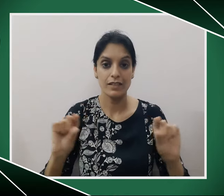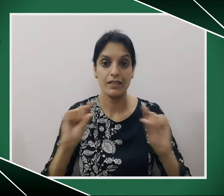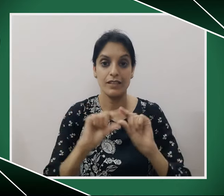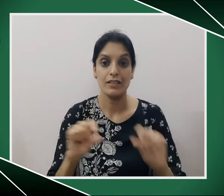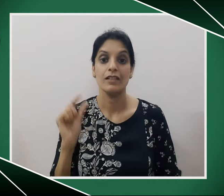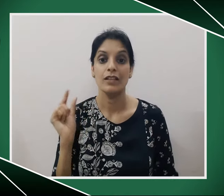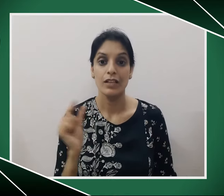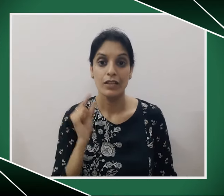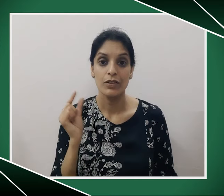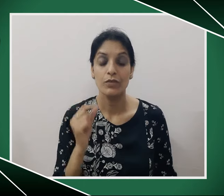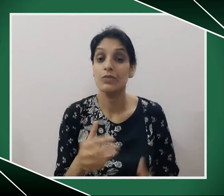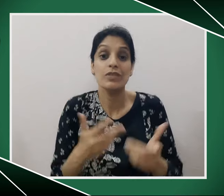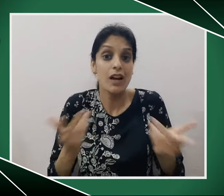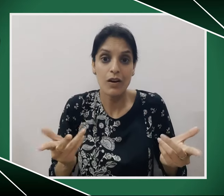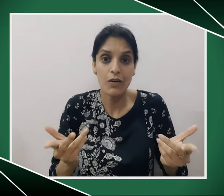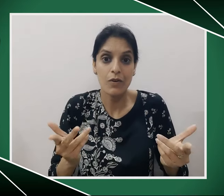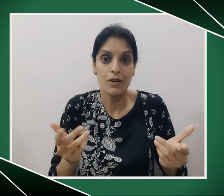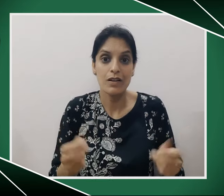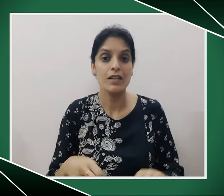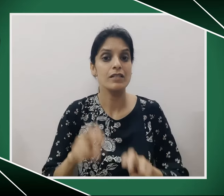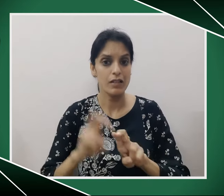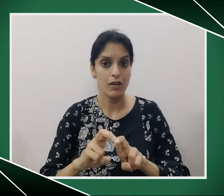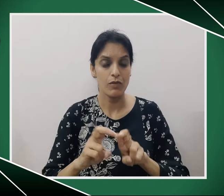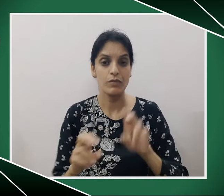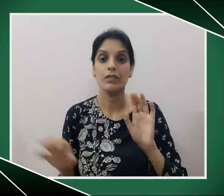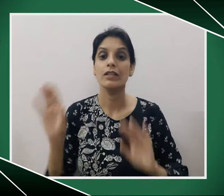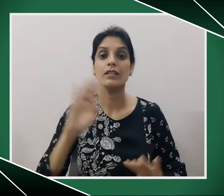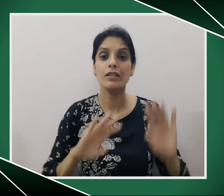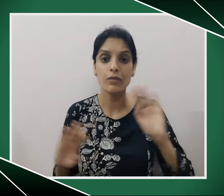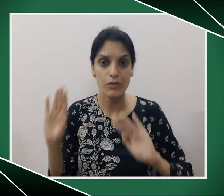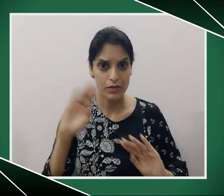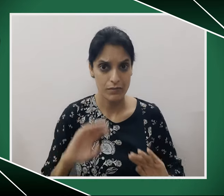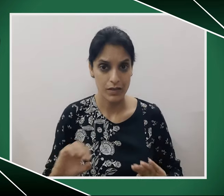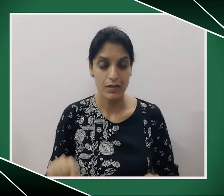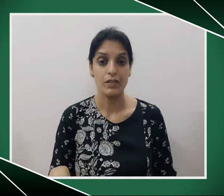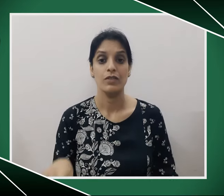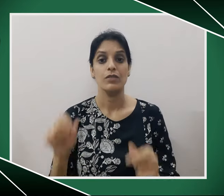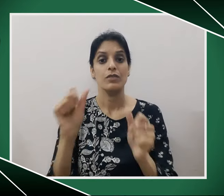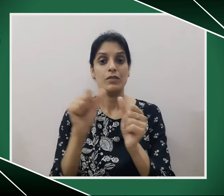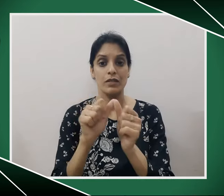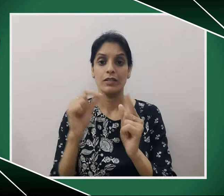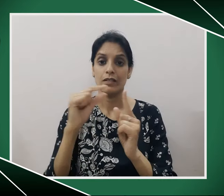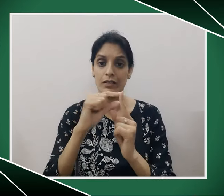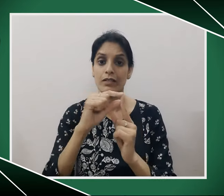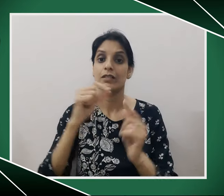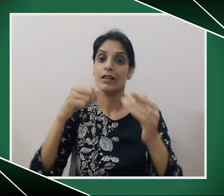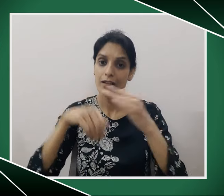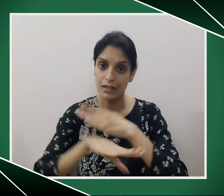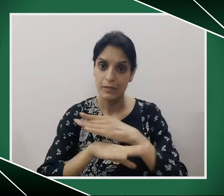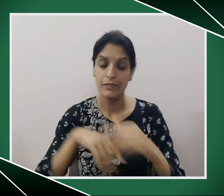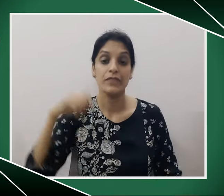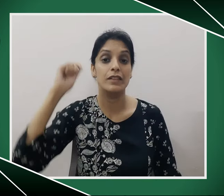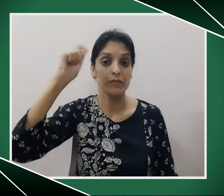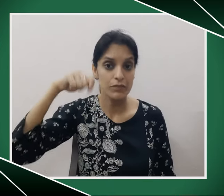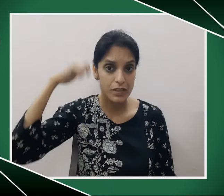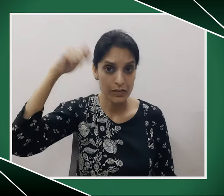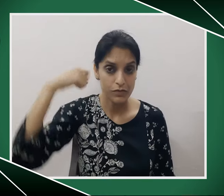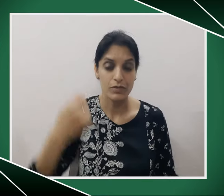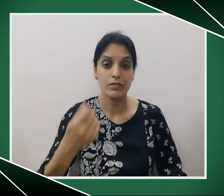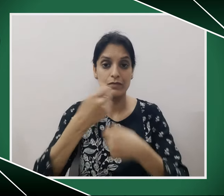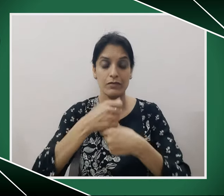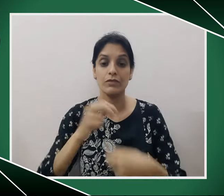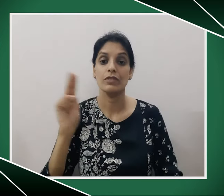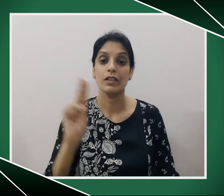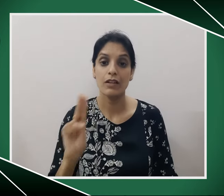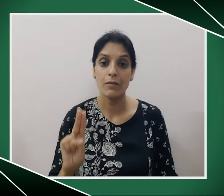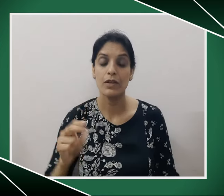How to use a word in a sentence as a noun, as a verb, the app. The